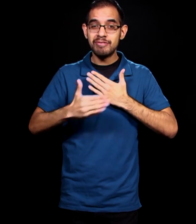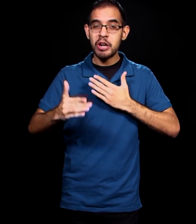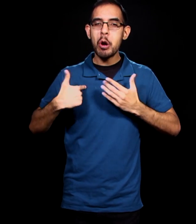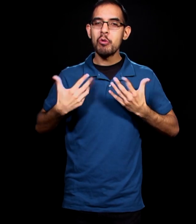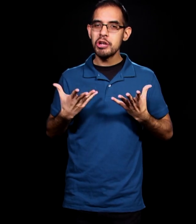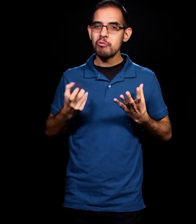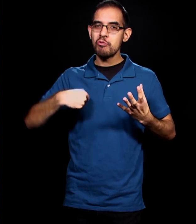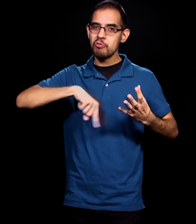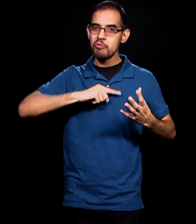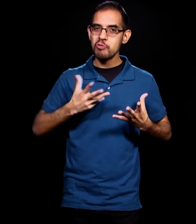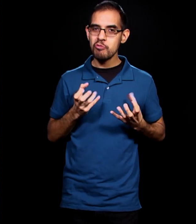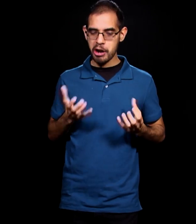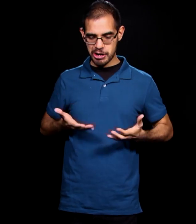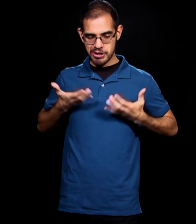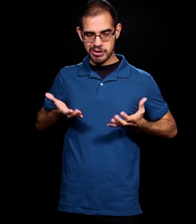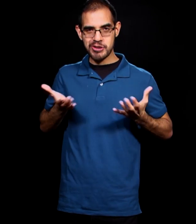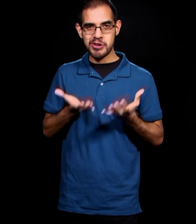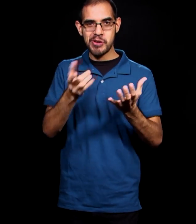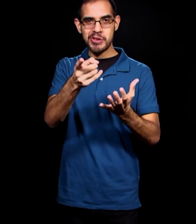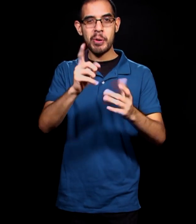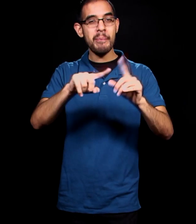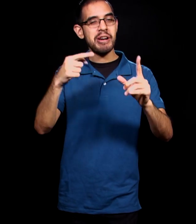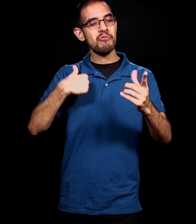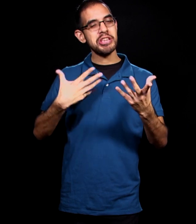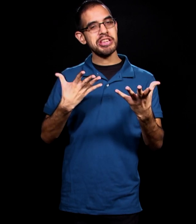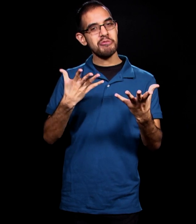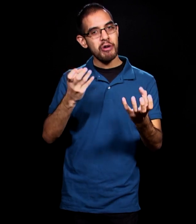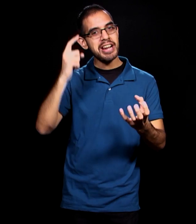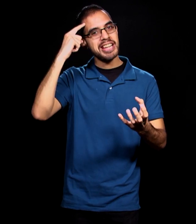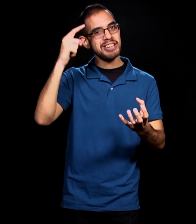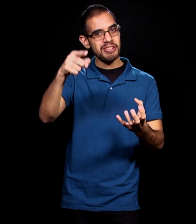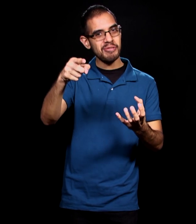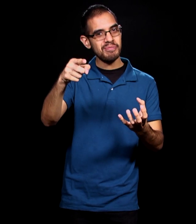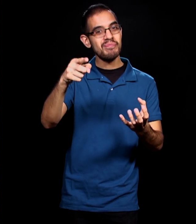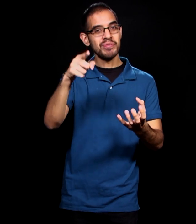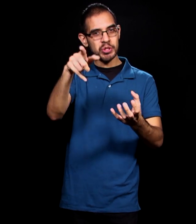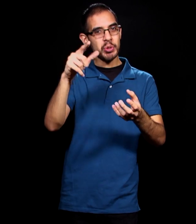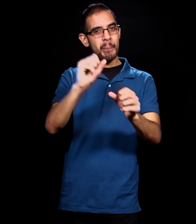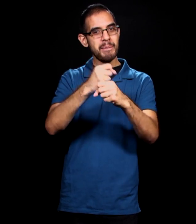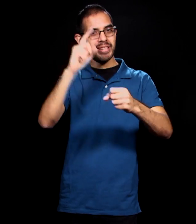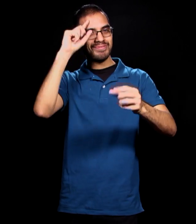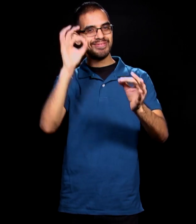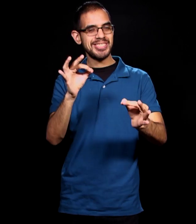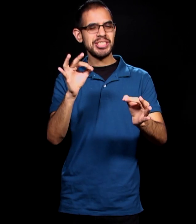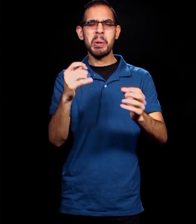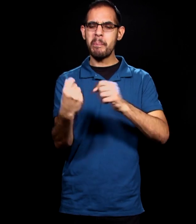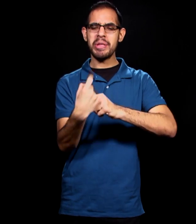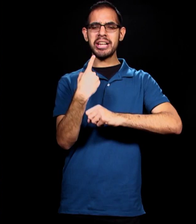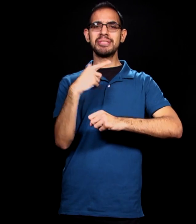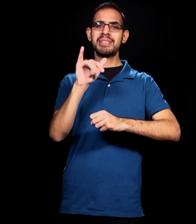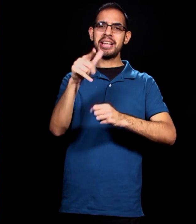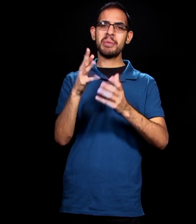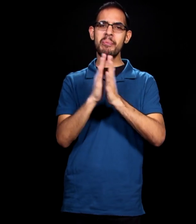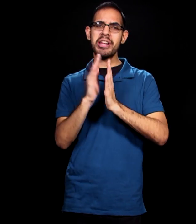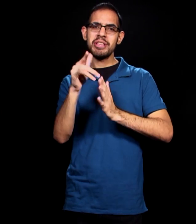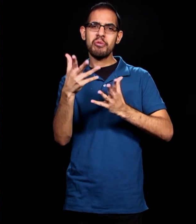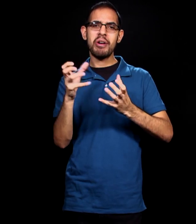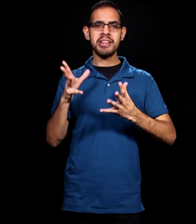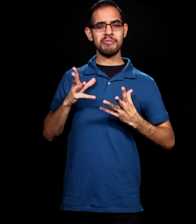that decision. So would you, from wherever you are, text us that you have just prayed to receive Jesus? Maybe some of us, we've